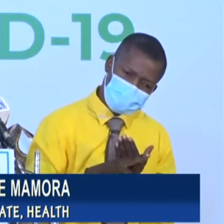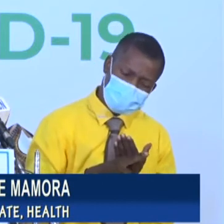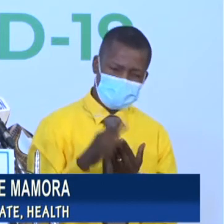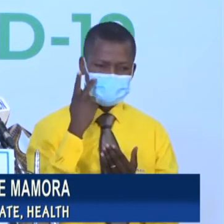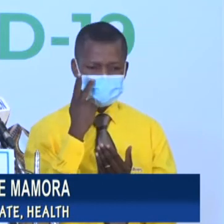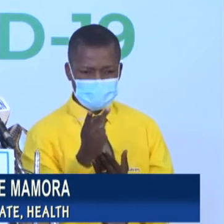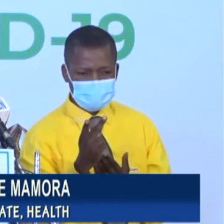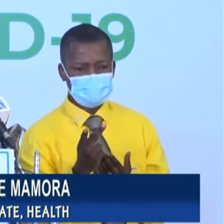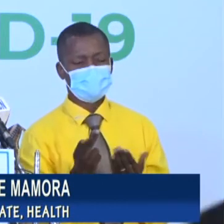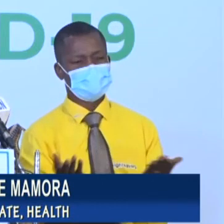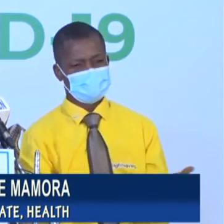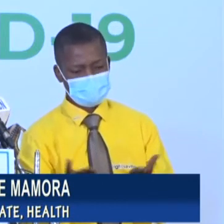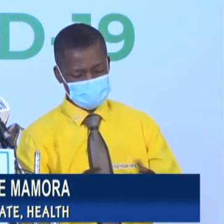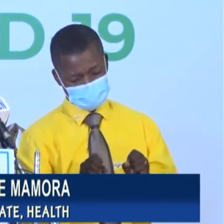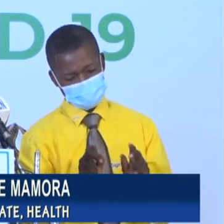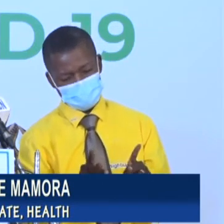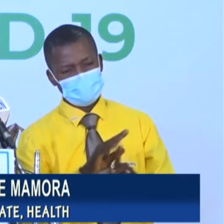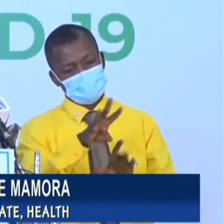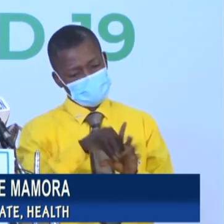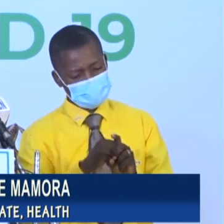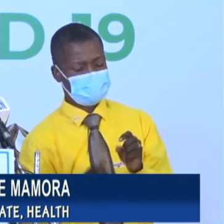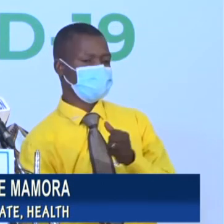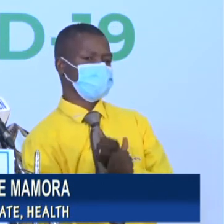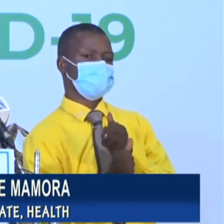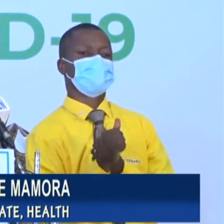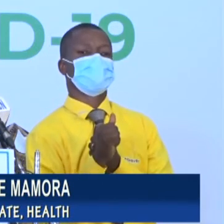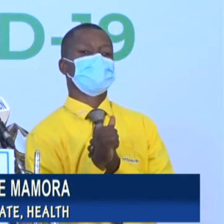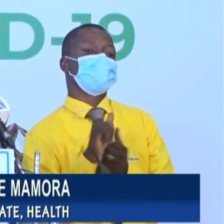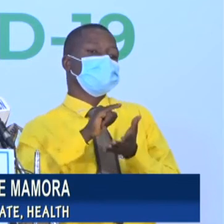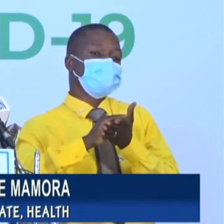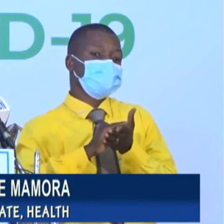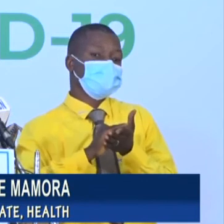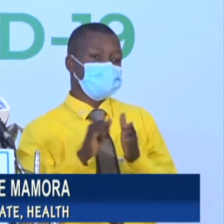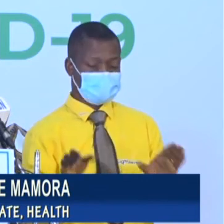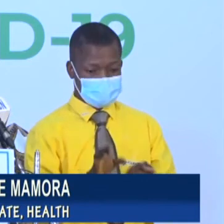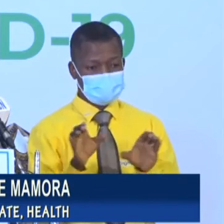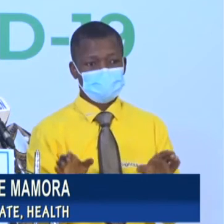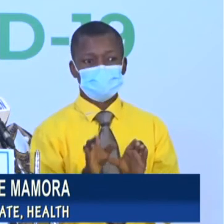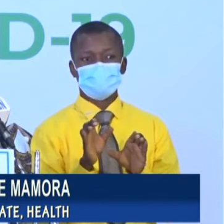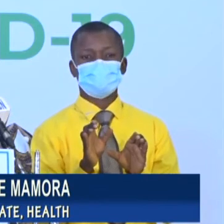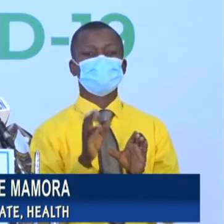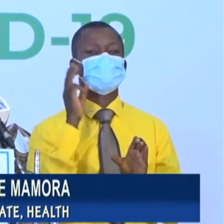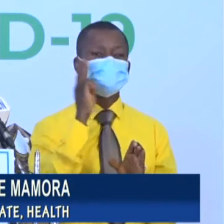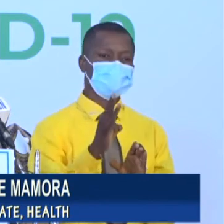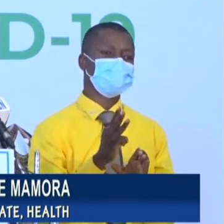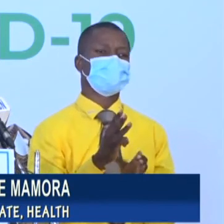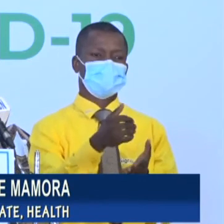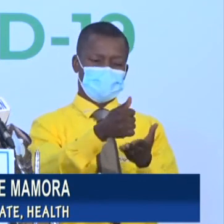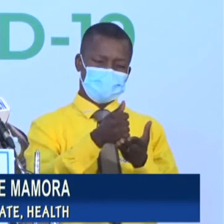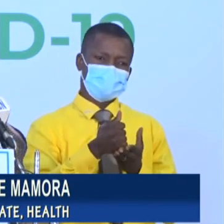as well as dangers. Such activities will consolidate gains